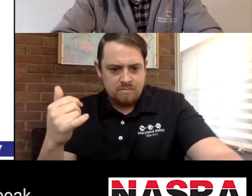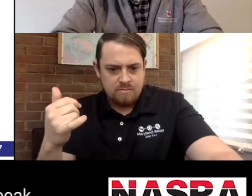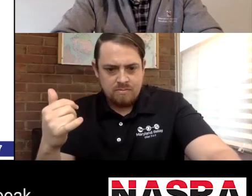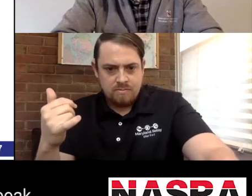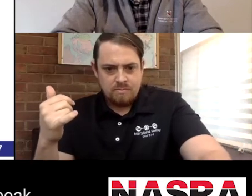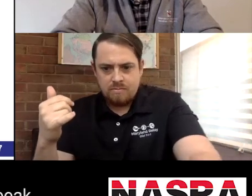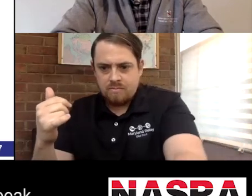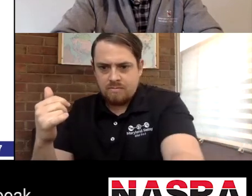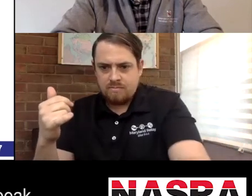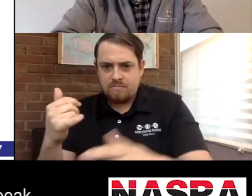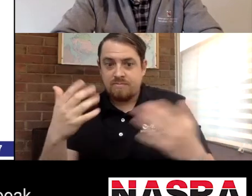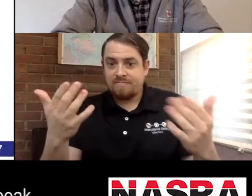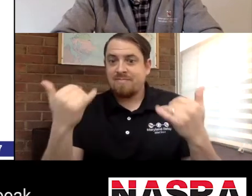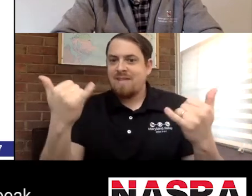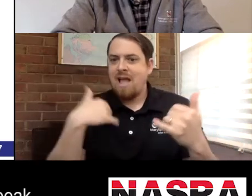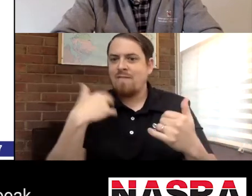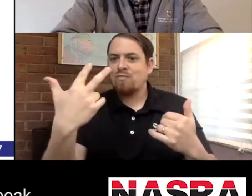that in the chat as we speak.